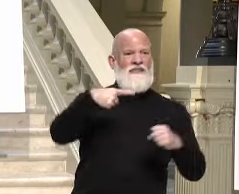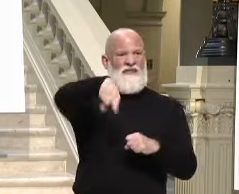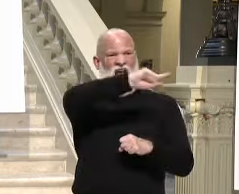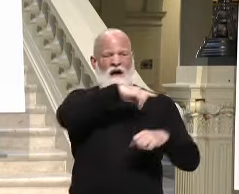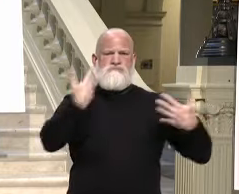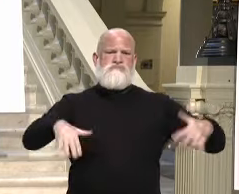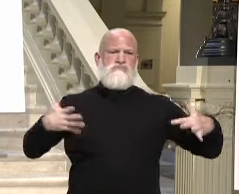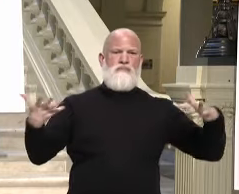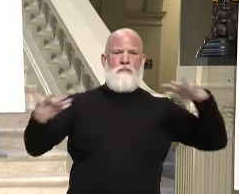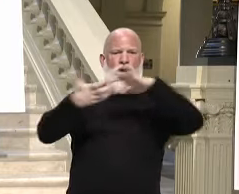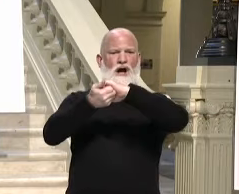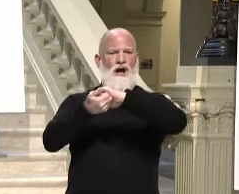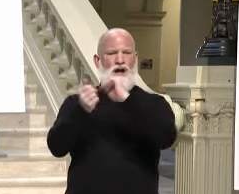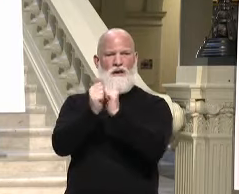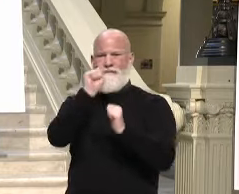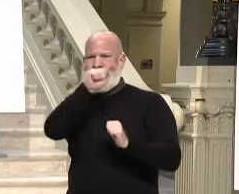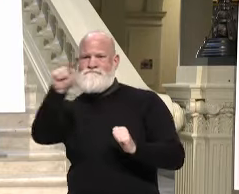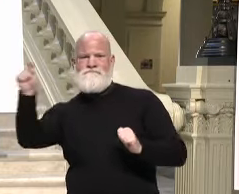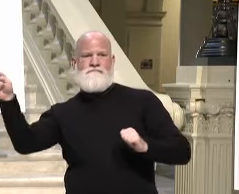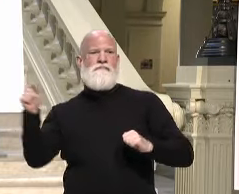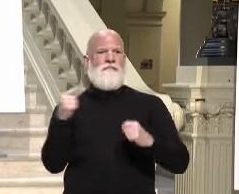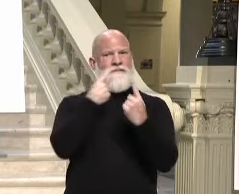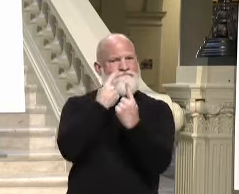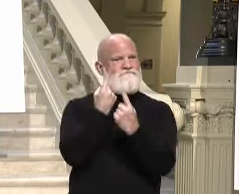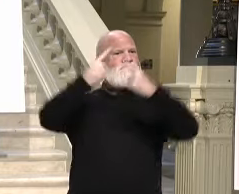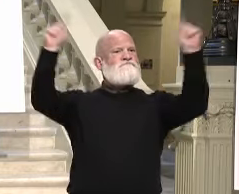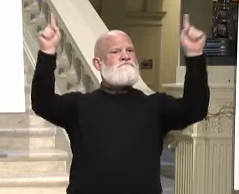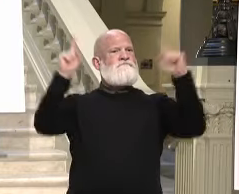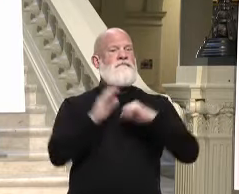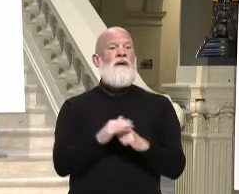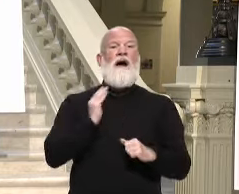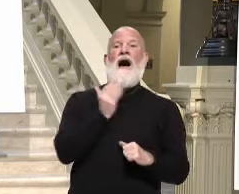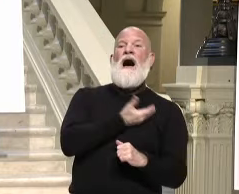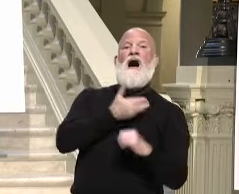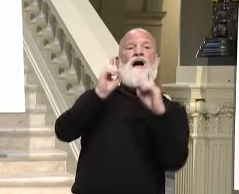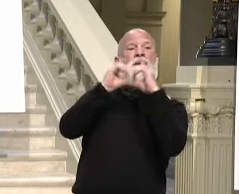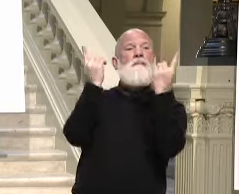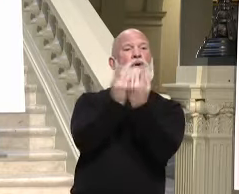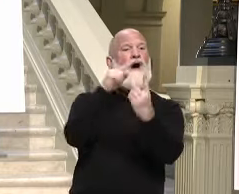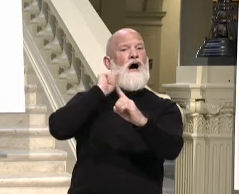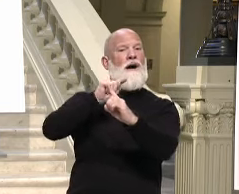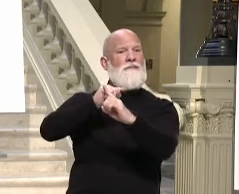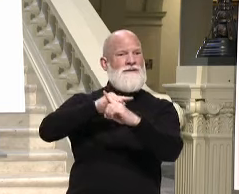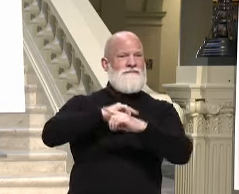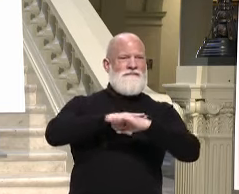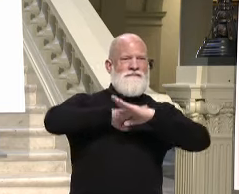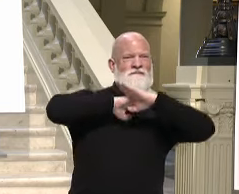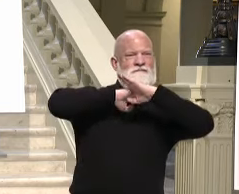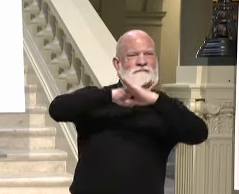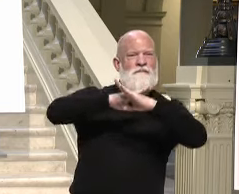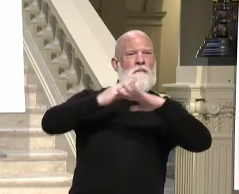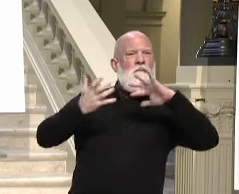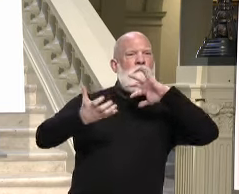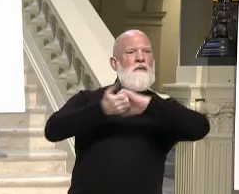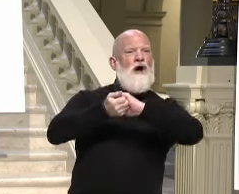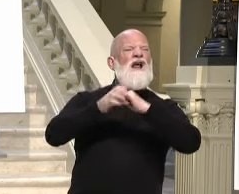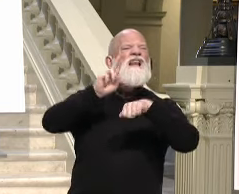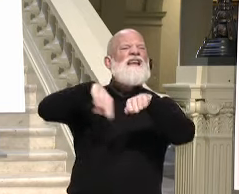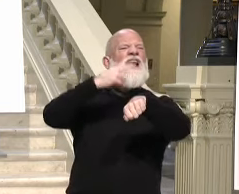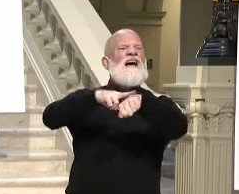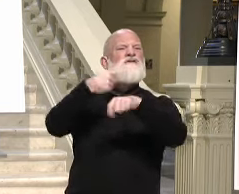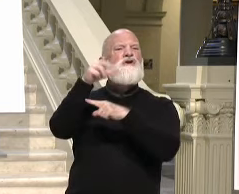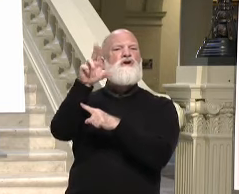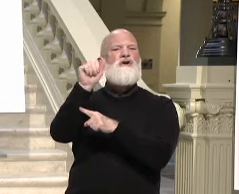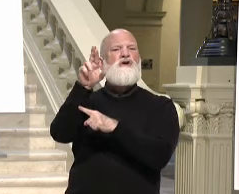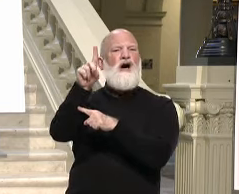our DOD partners, as well as the private sector that we're working with. Since the site's opened last Monday, we've administered